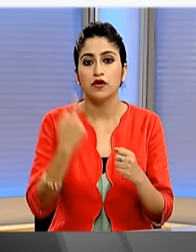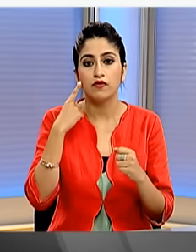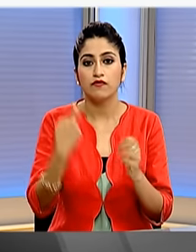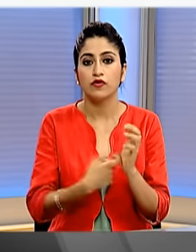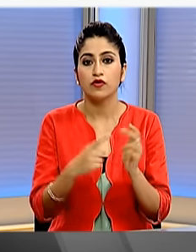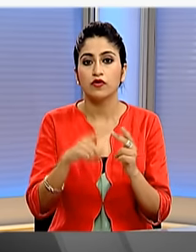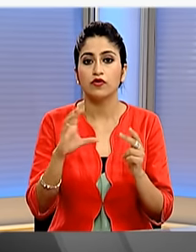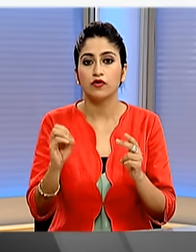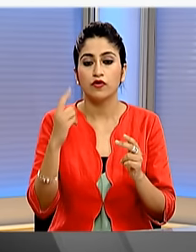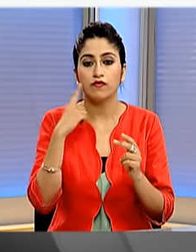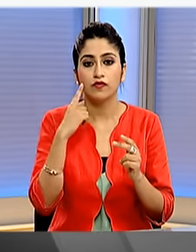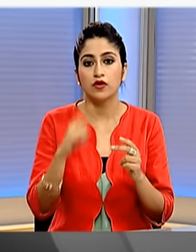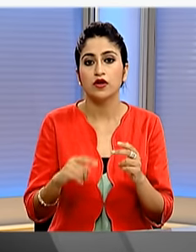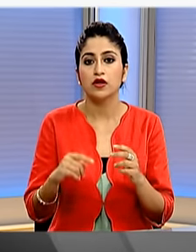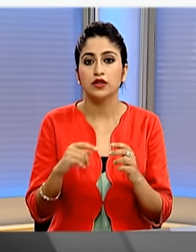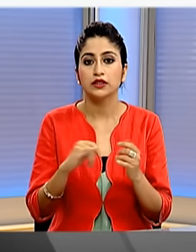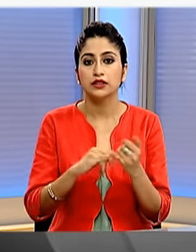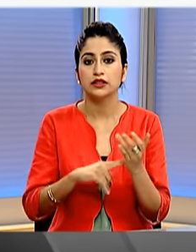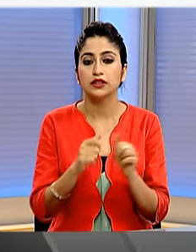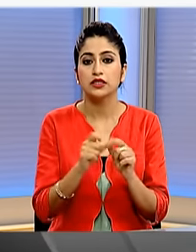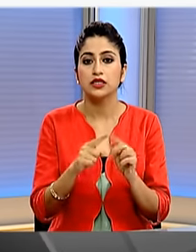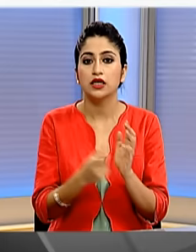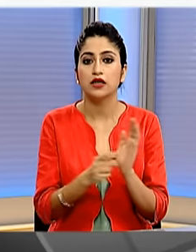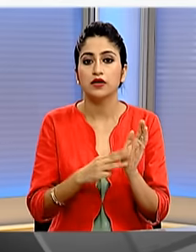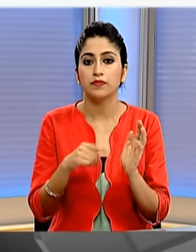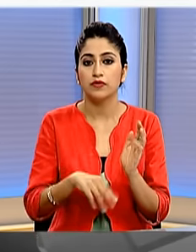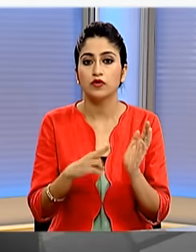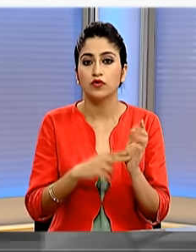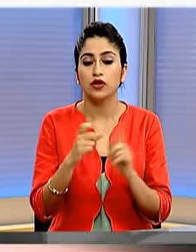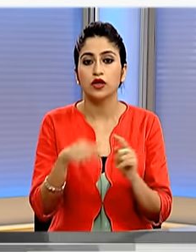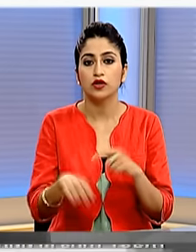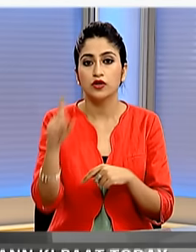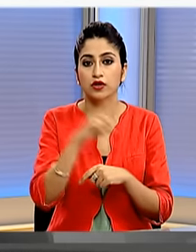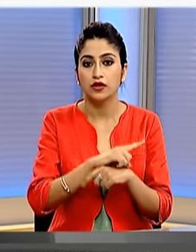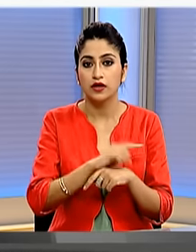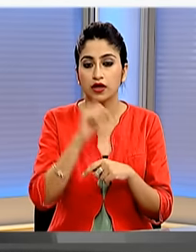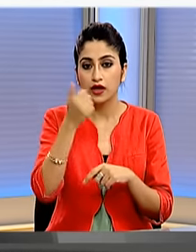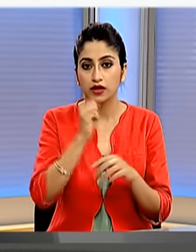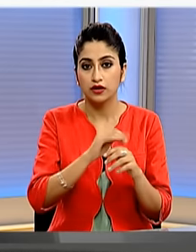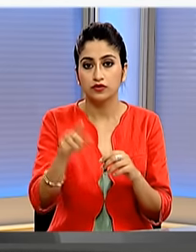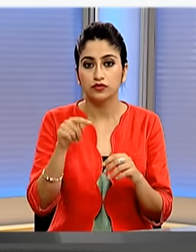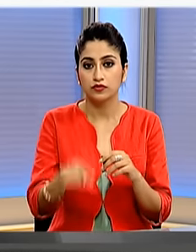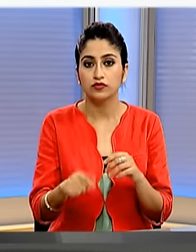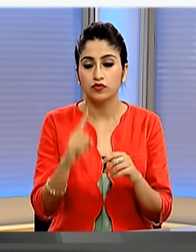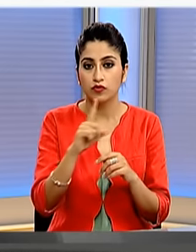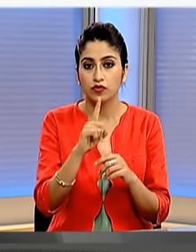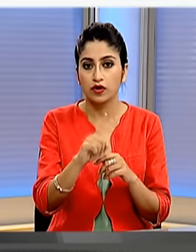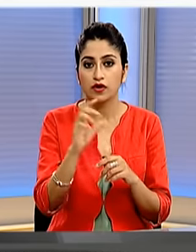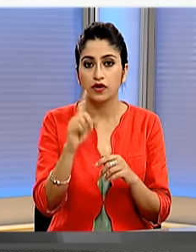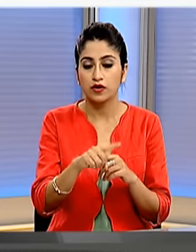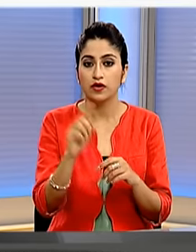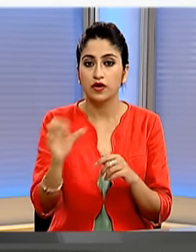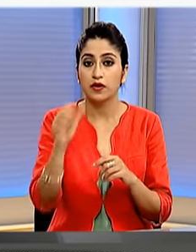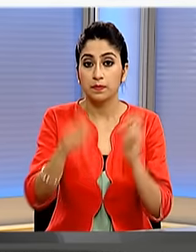at the major Dhan Chand National Stadium in New Delhi today India is sending its largest contingent of 119